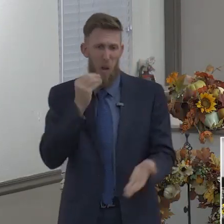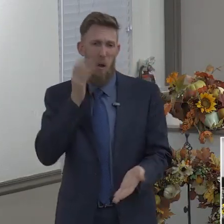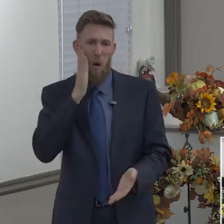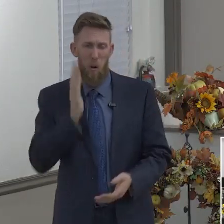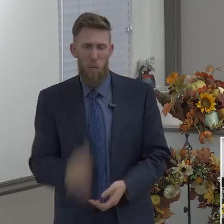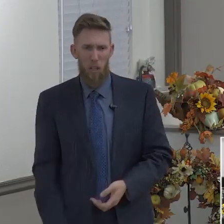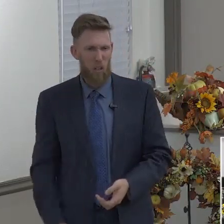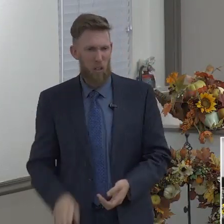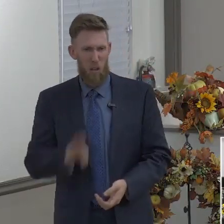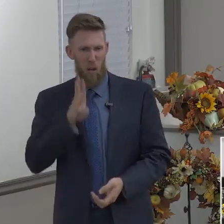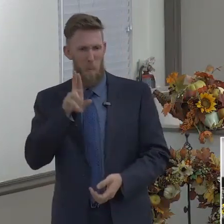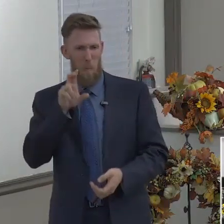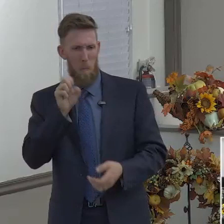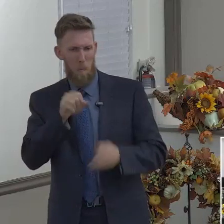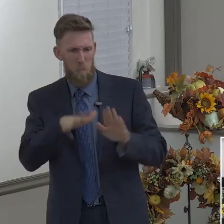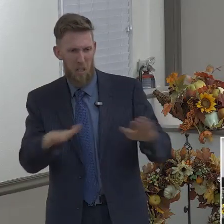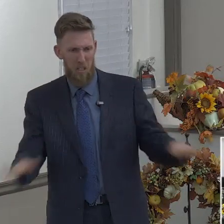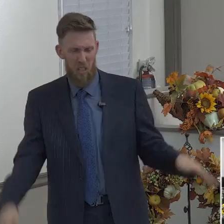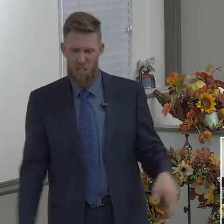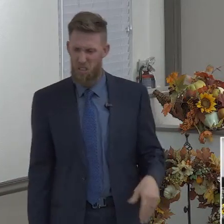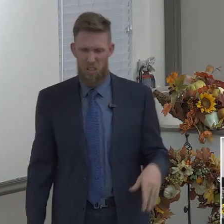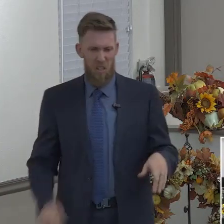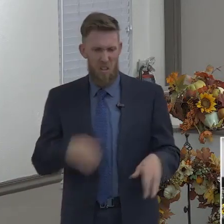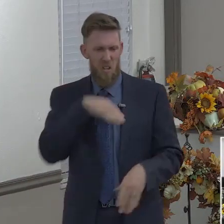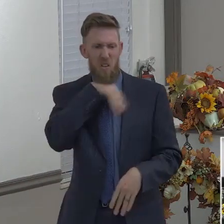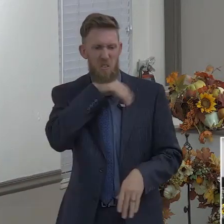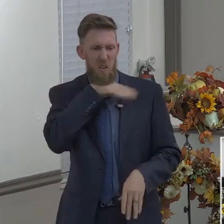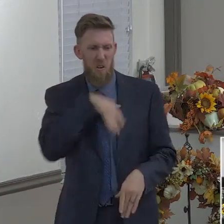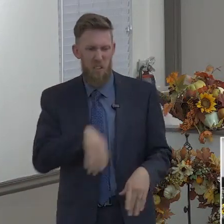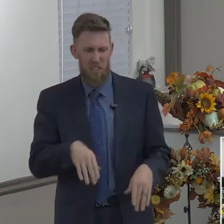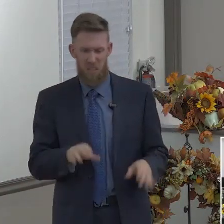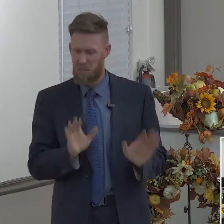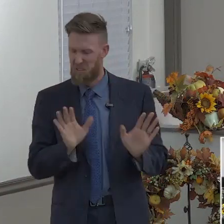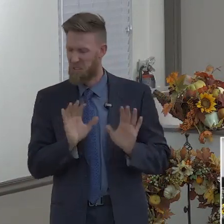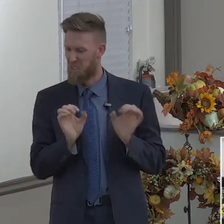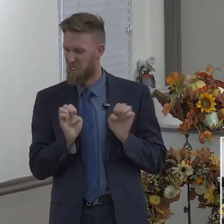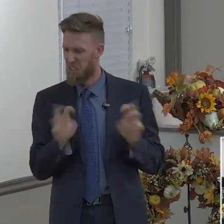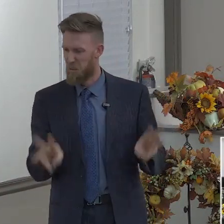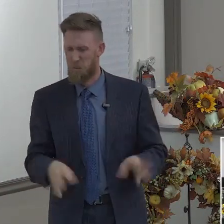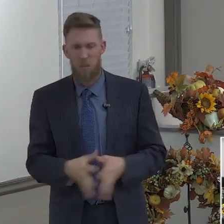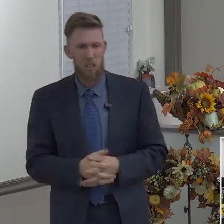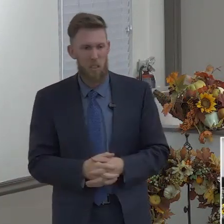kids running around everywhere. Oh, that person, look at the way they're dressed. Oh, I can't believe they're coming to church today.